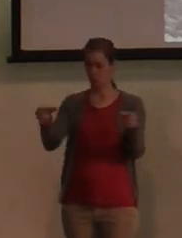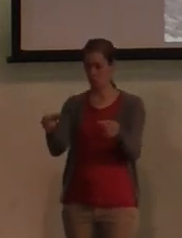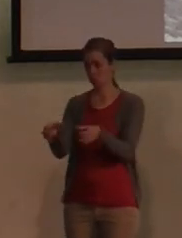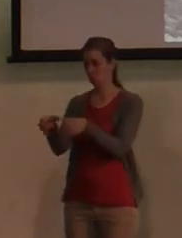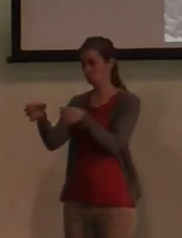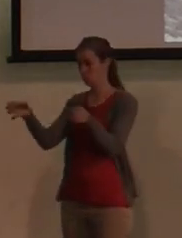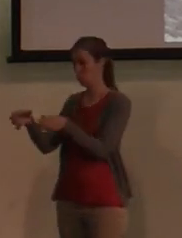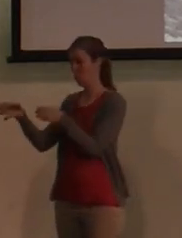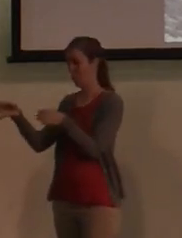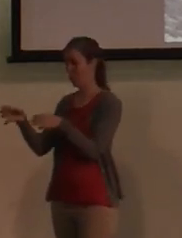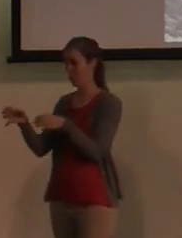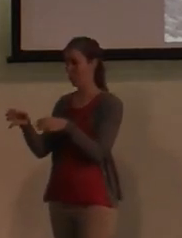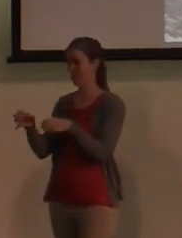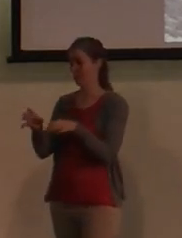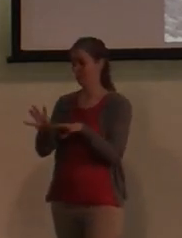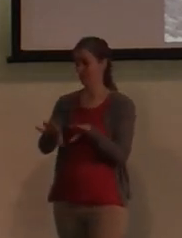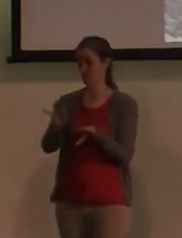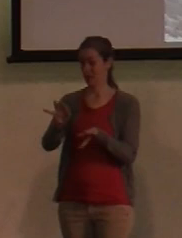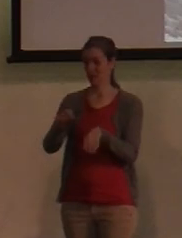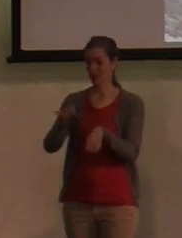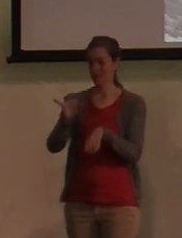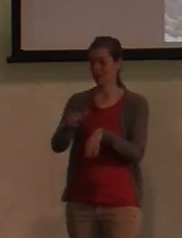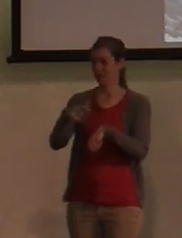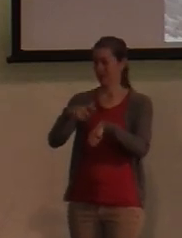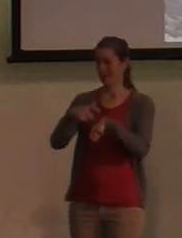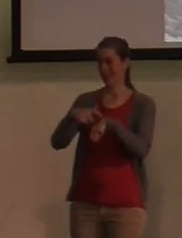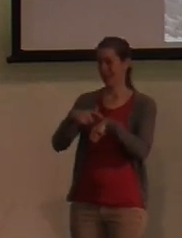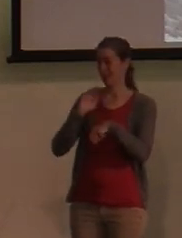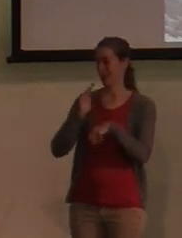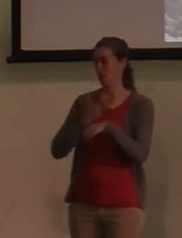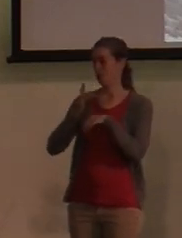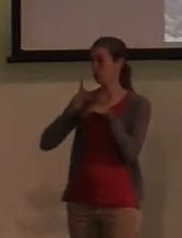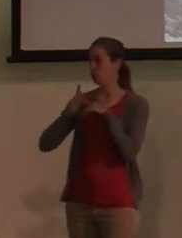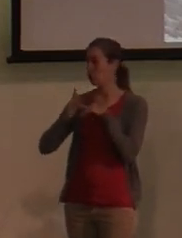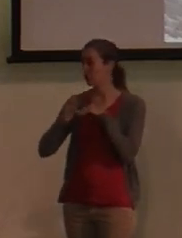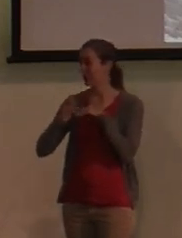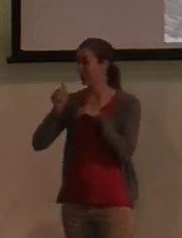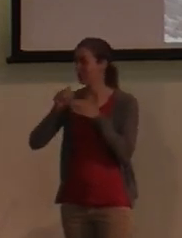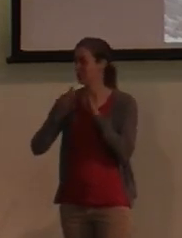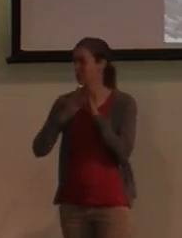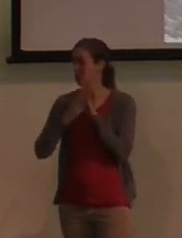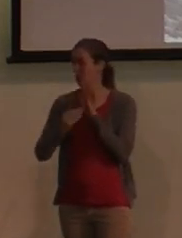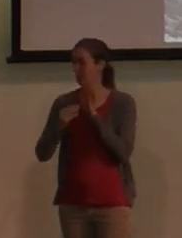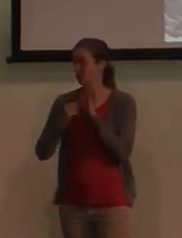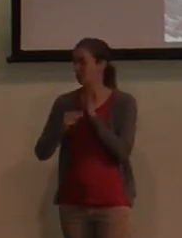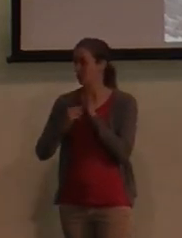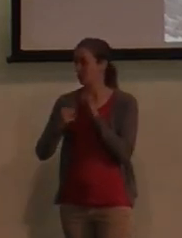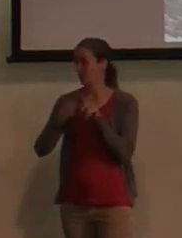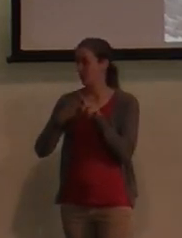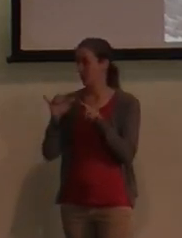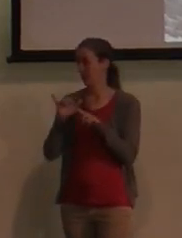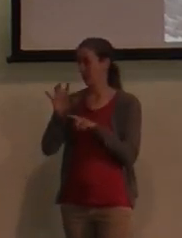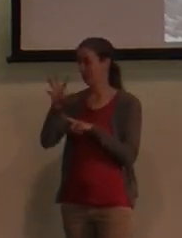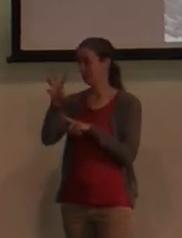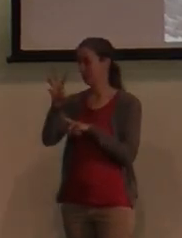around sixth century of what we're reading. And so a skeptic would say, well, you don't know if they've changed the text. You don't know if there's something different.